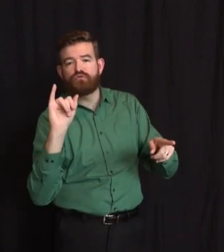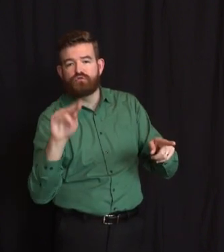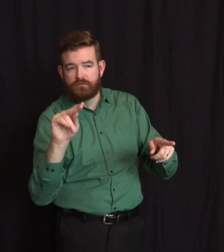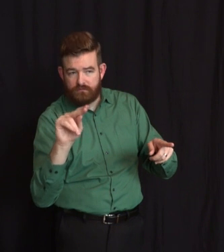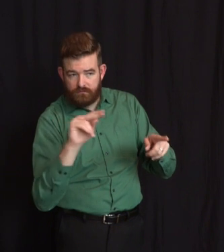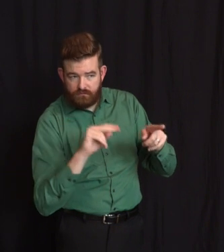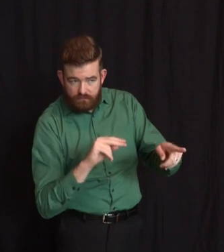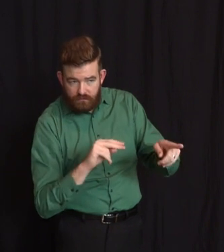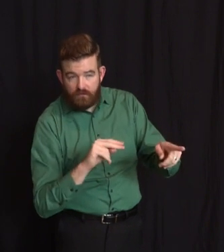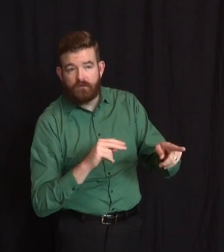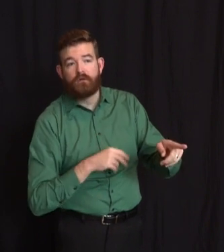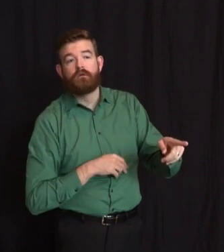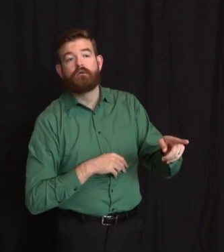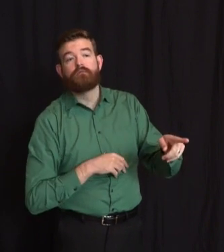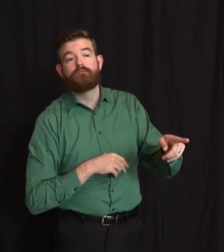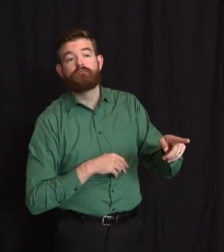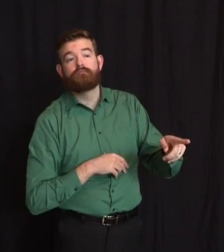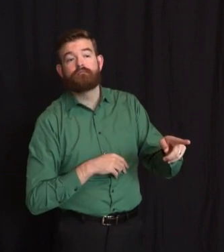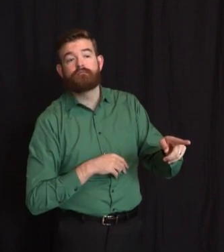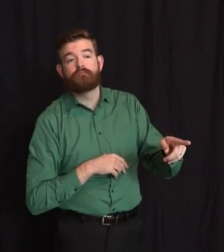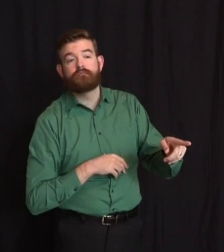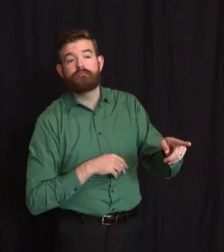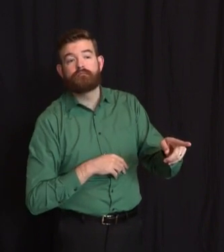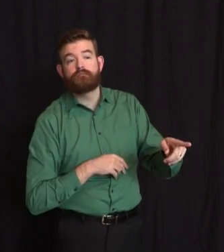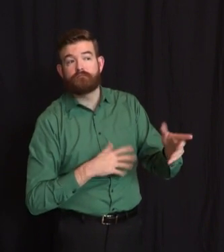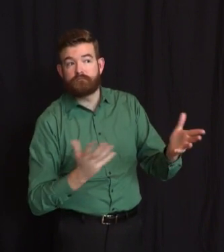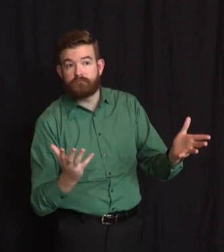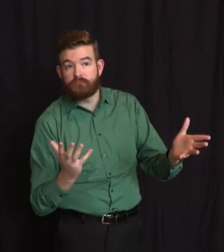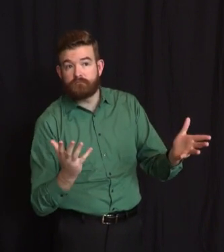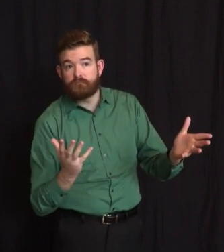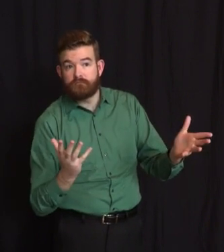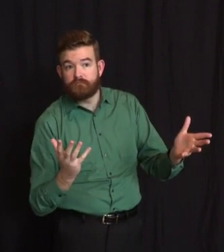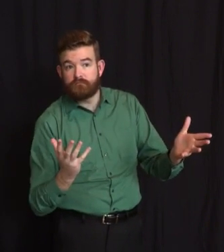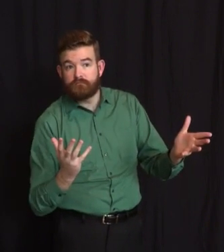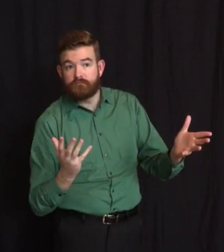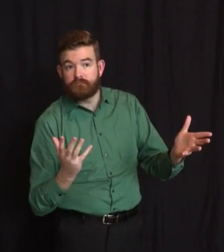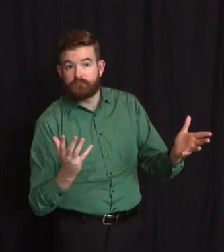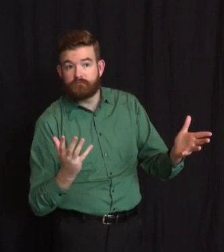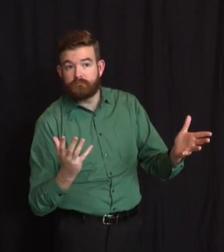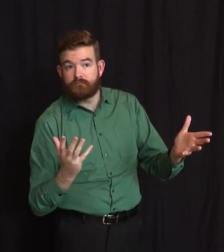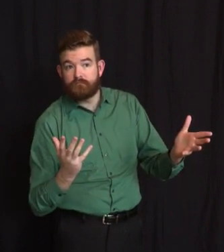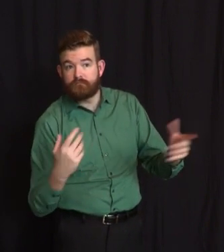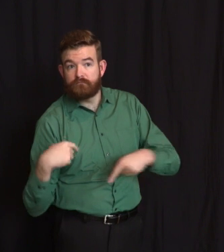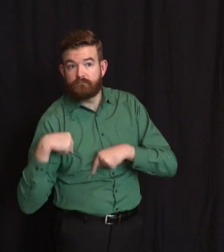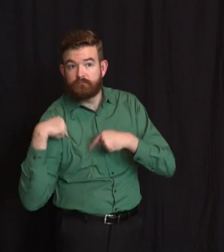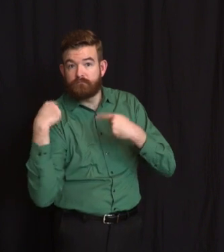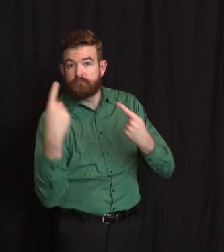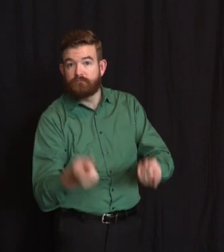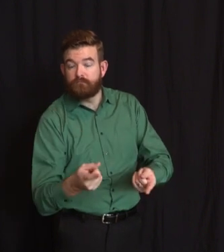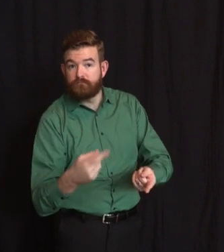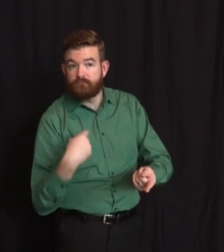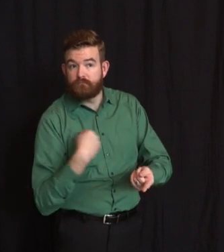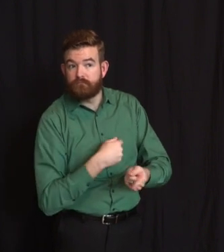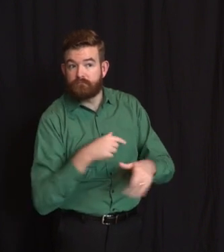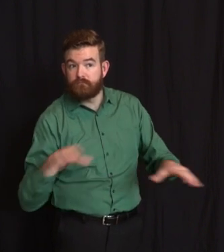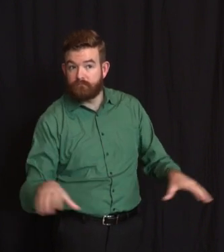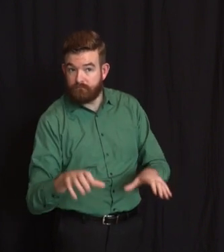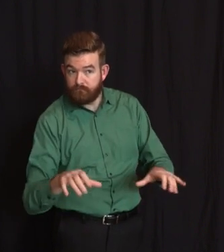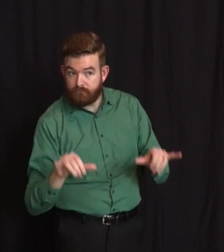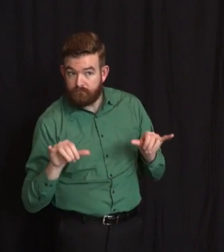continue with the order of events that we have laid out and continue to take advice and the